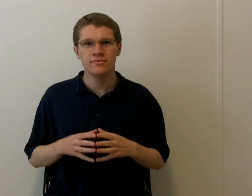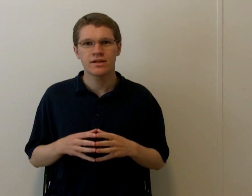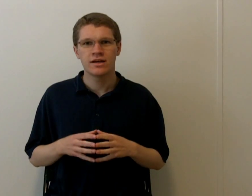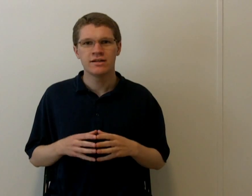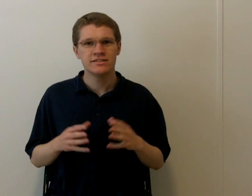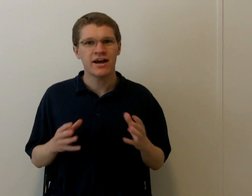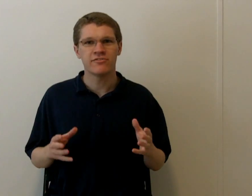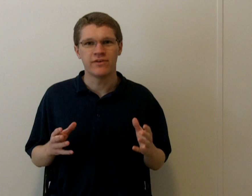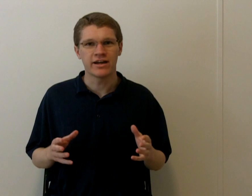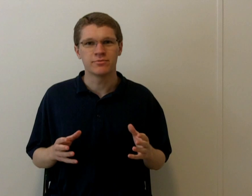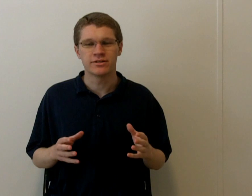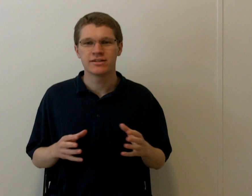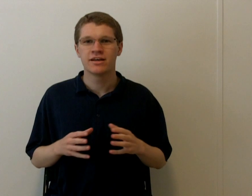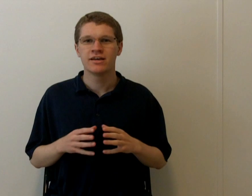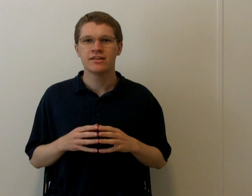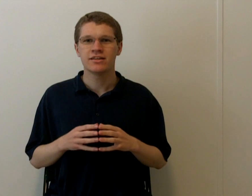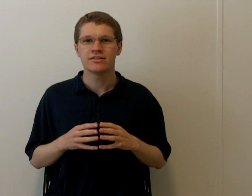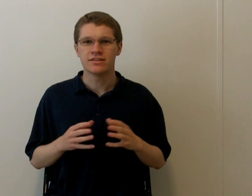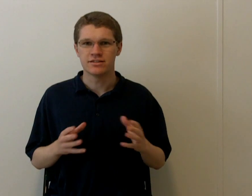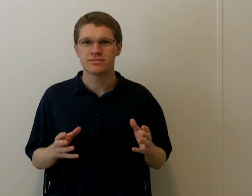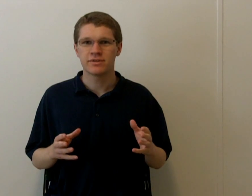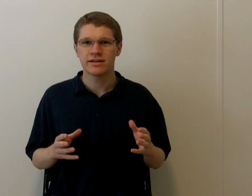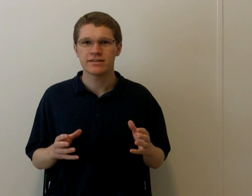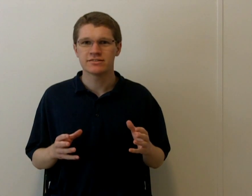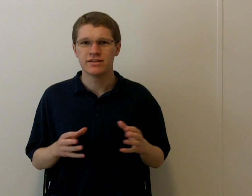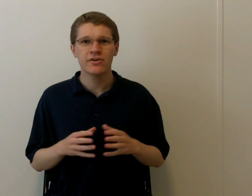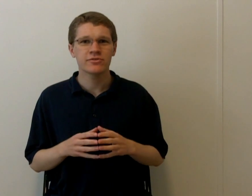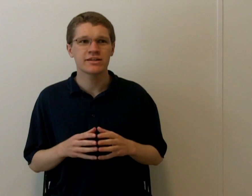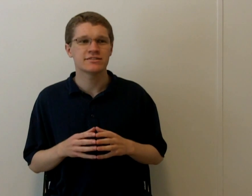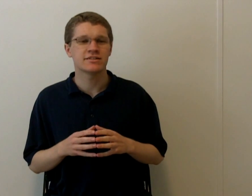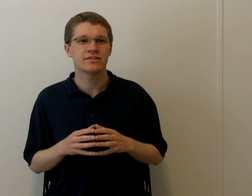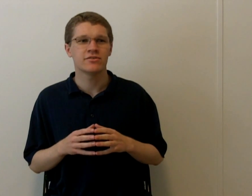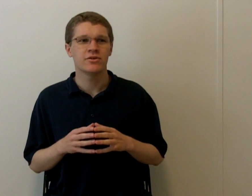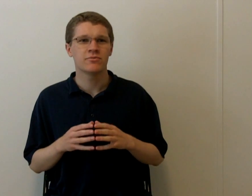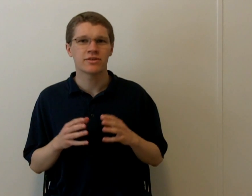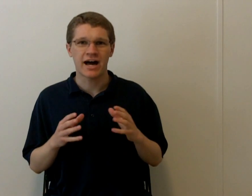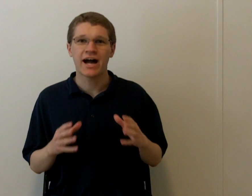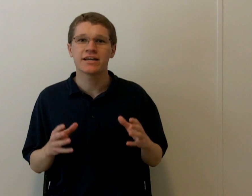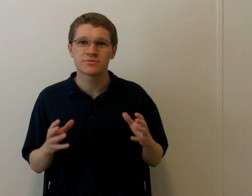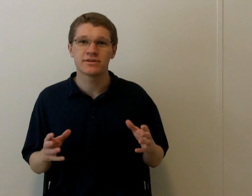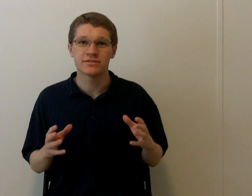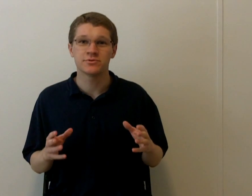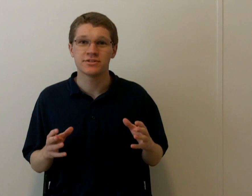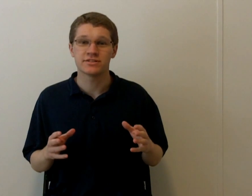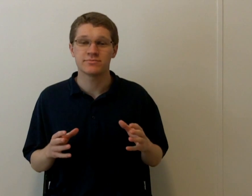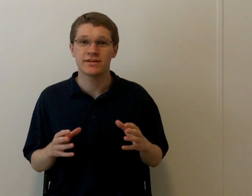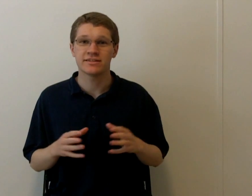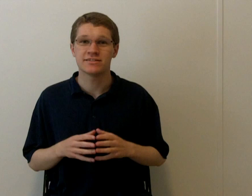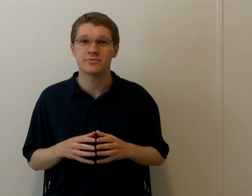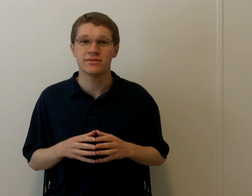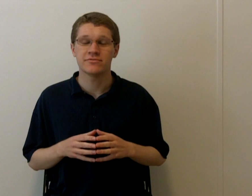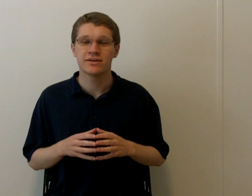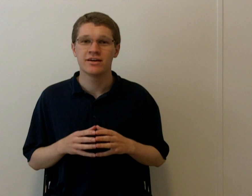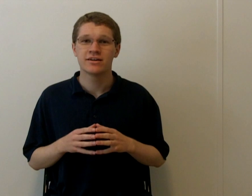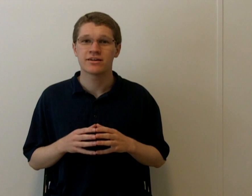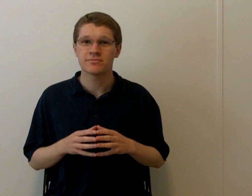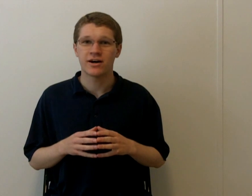See how vibrant the display is? Not only is it one of the highest resolution displays that we've come to